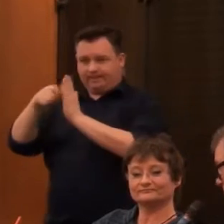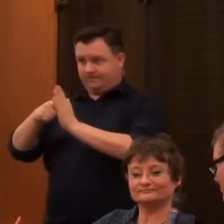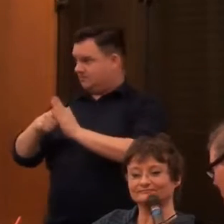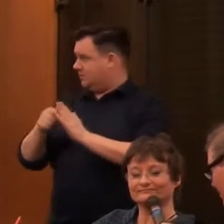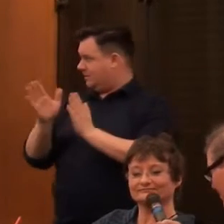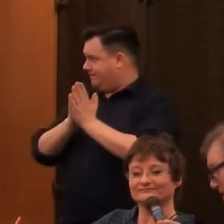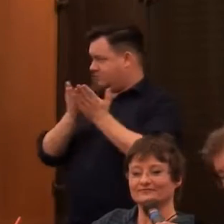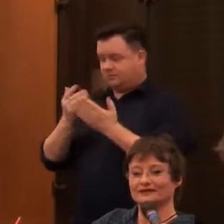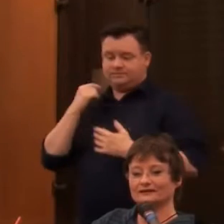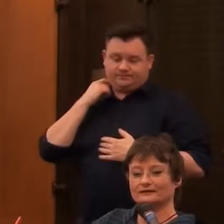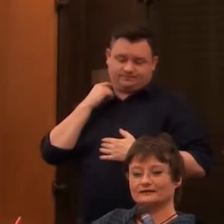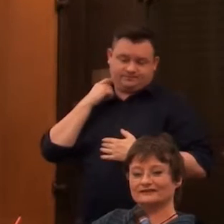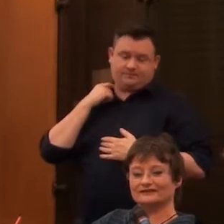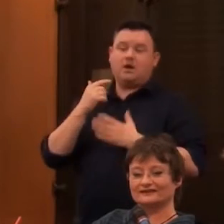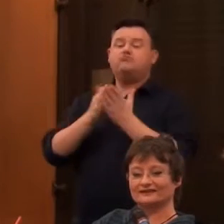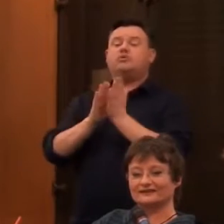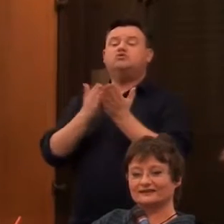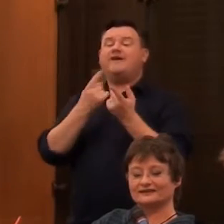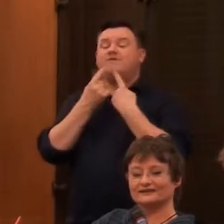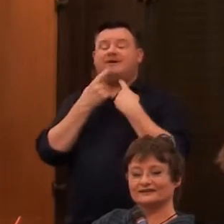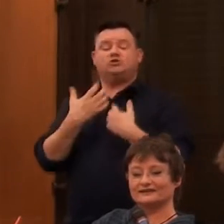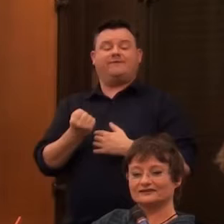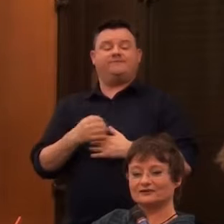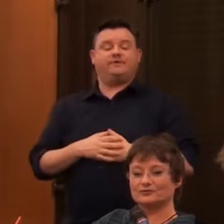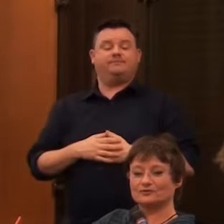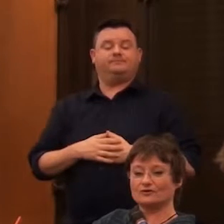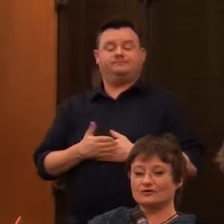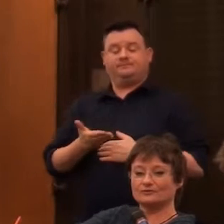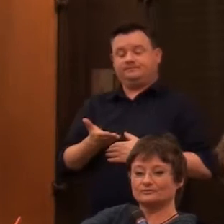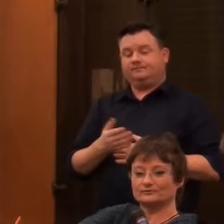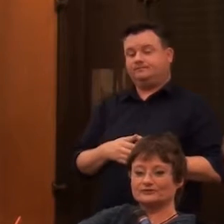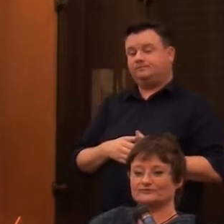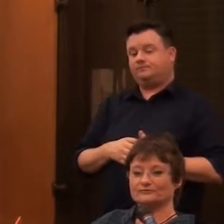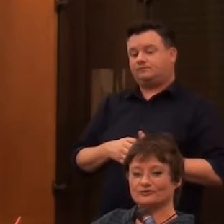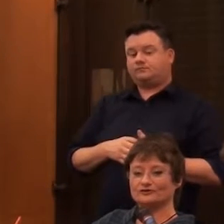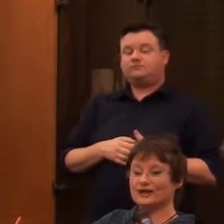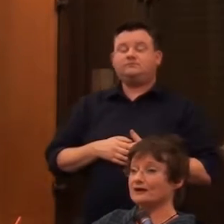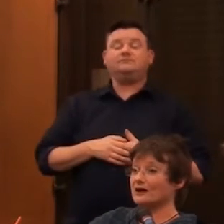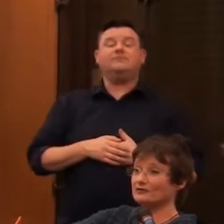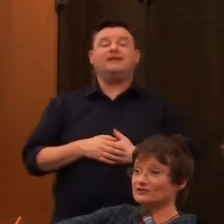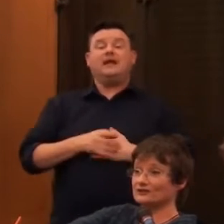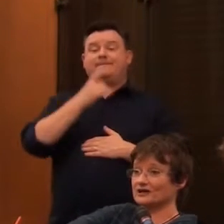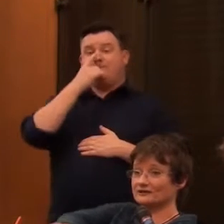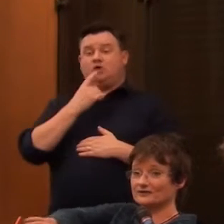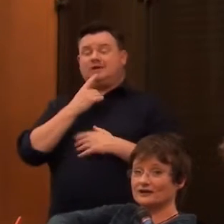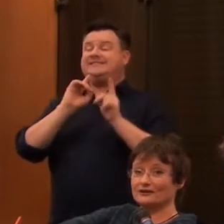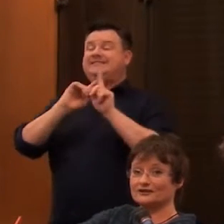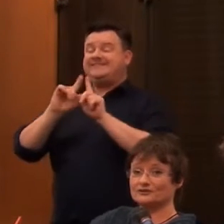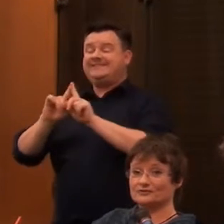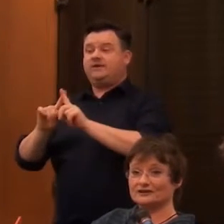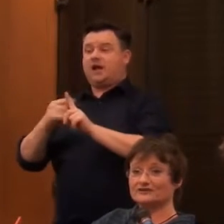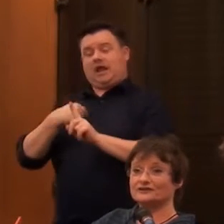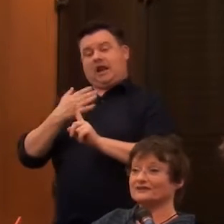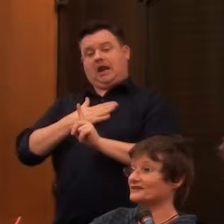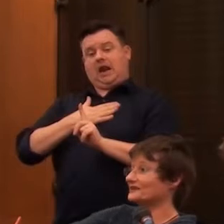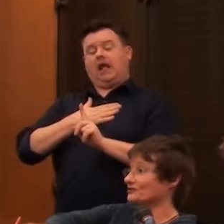it. Thank you. you. So... So all the different portraits. I also kind of like